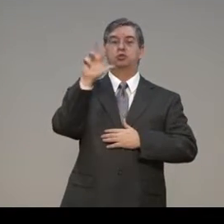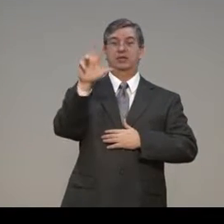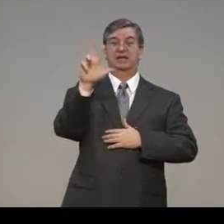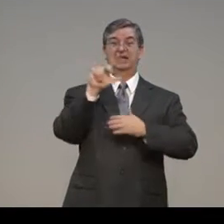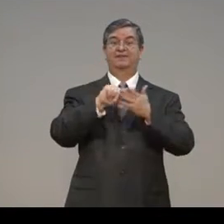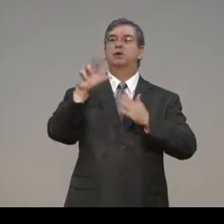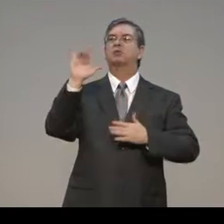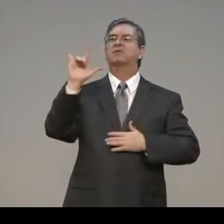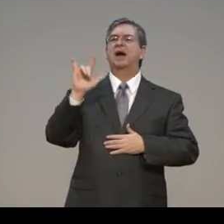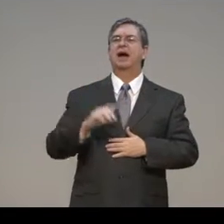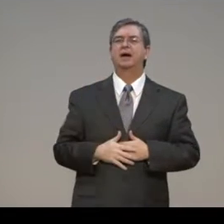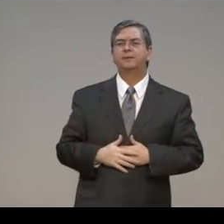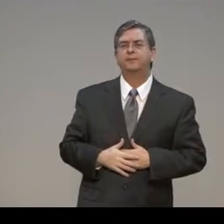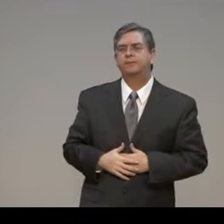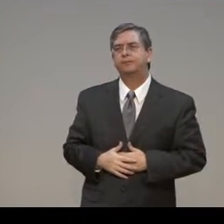Galatians chapter 3, verse 25.